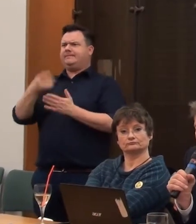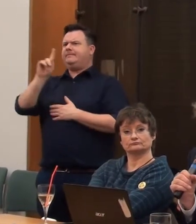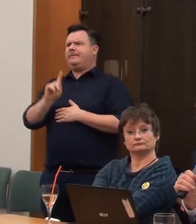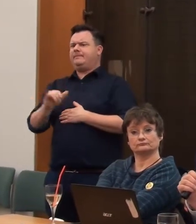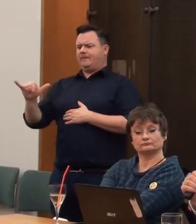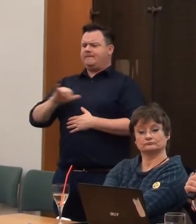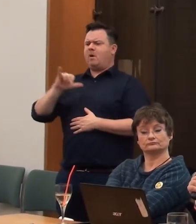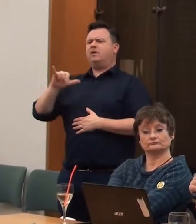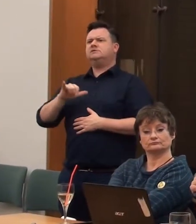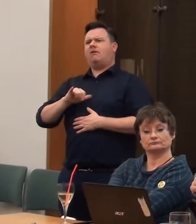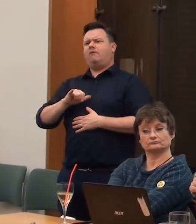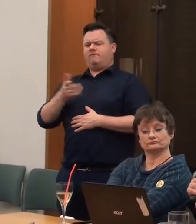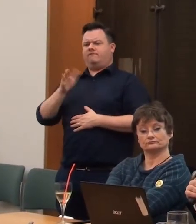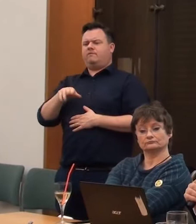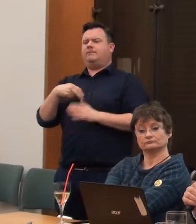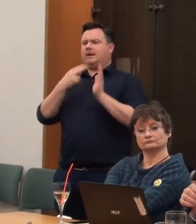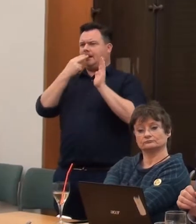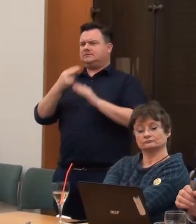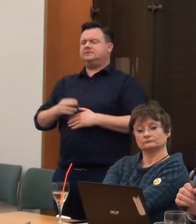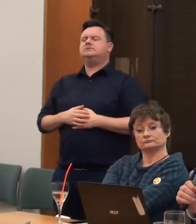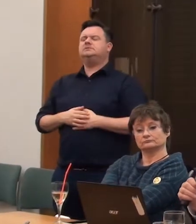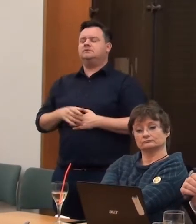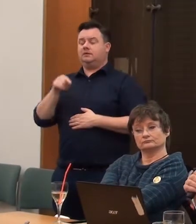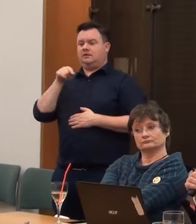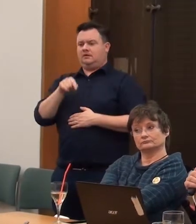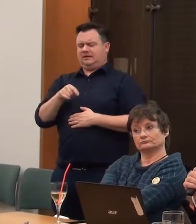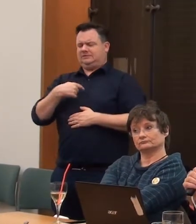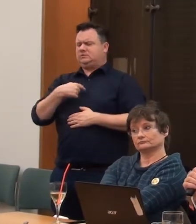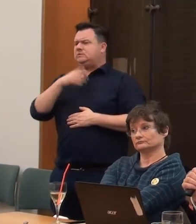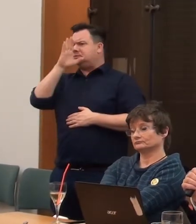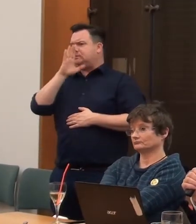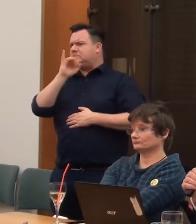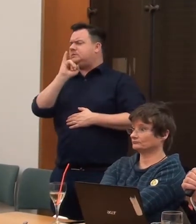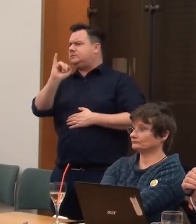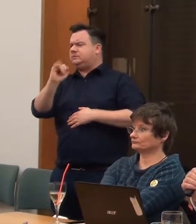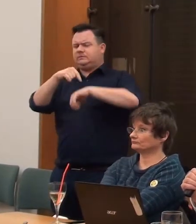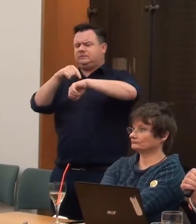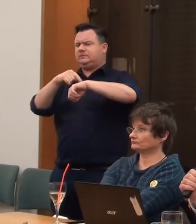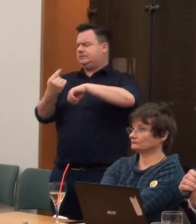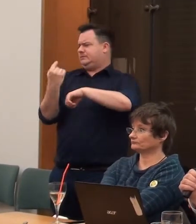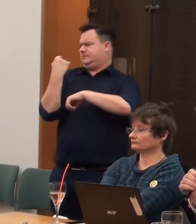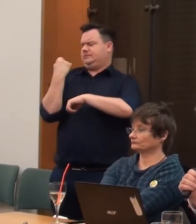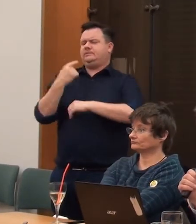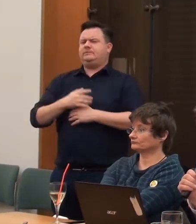And many of that, what happened at the darkest point of our history as disabled people was